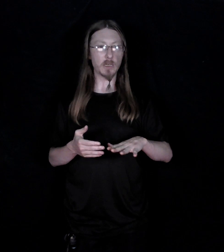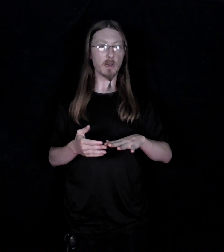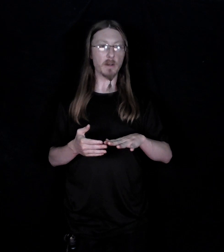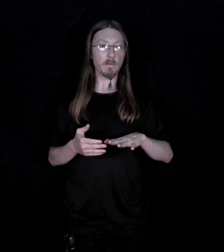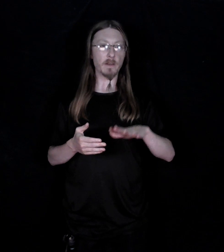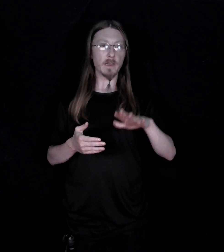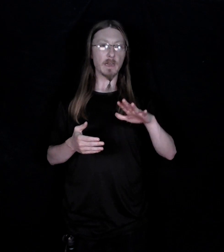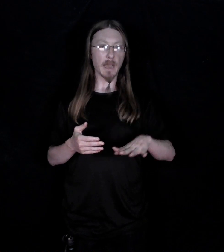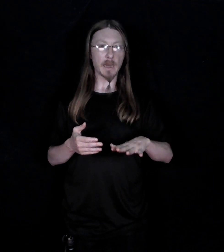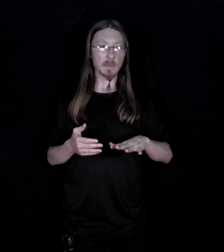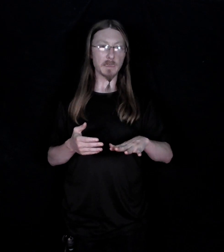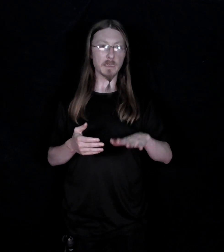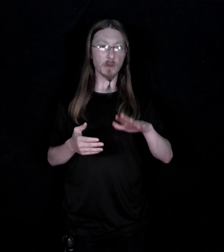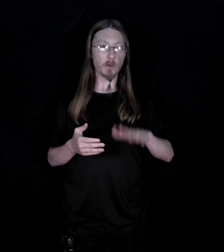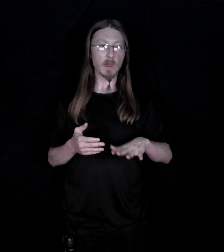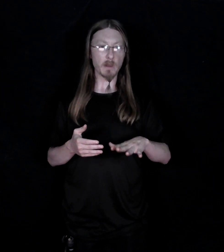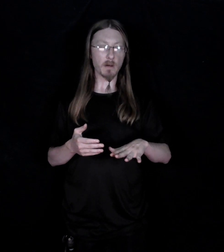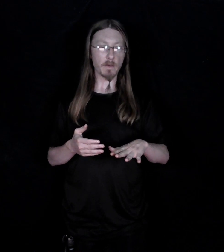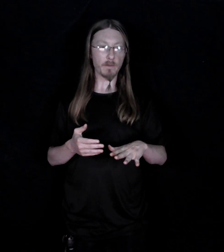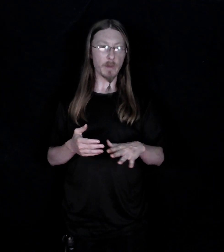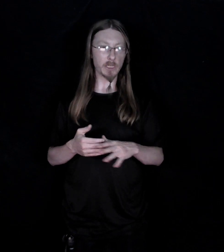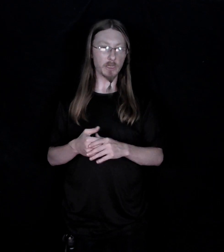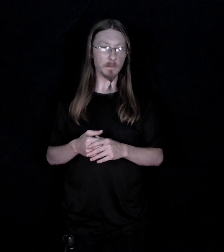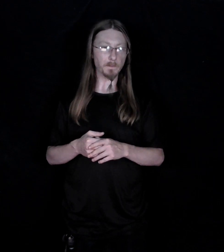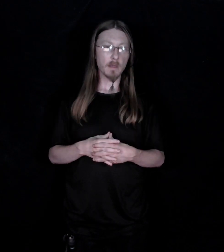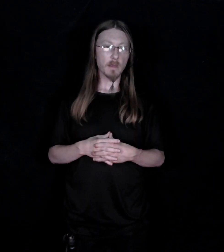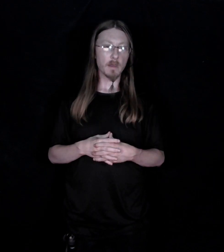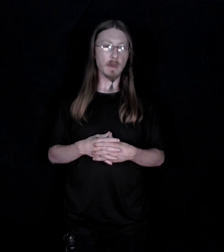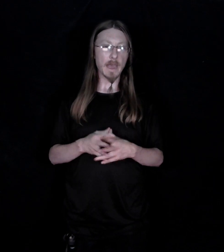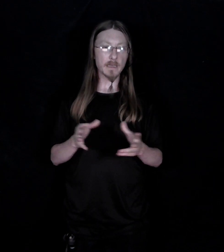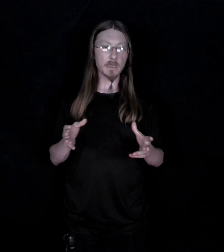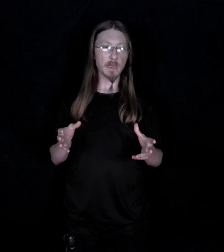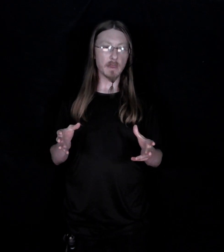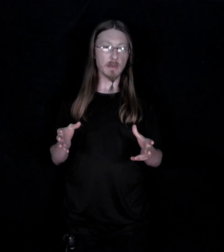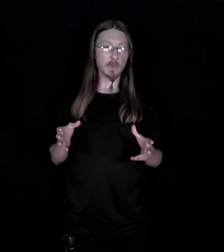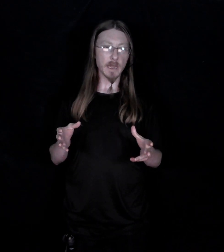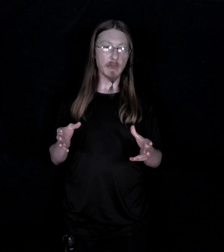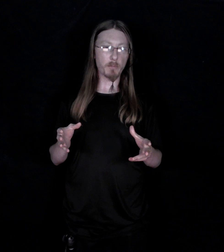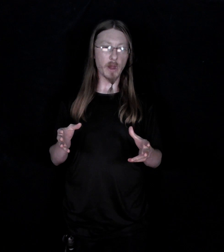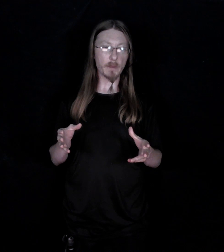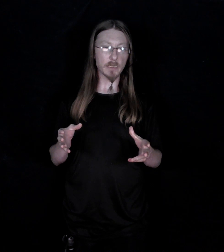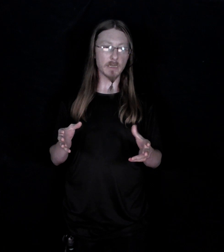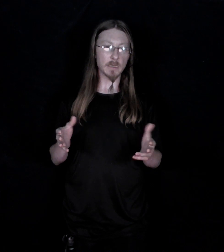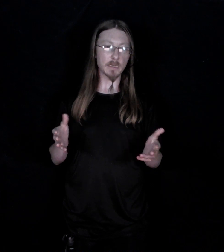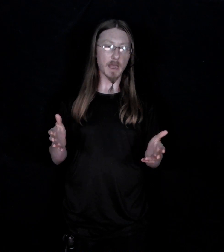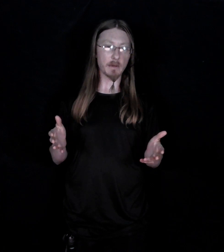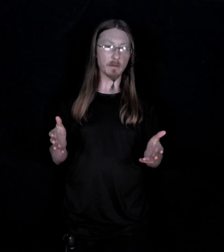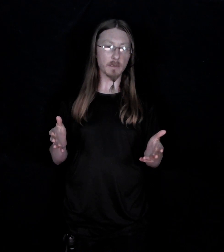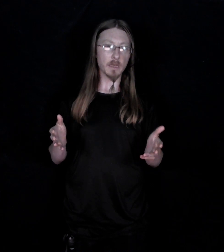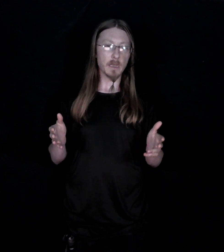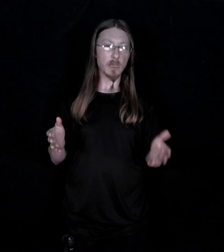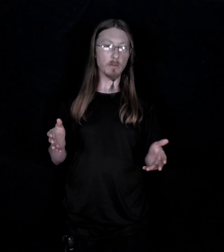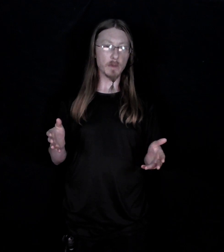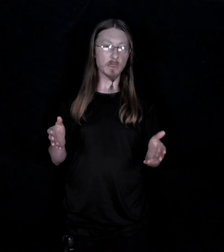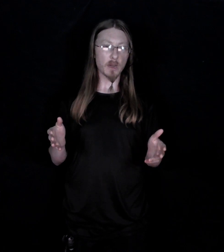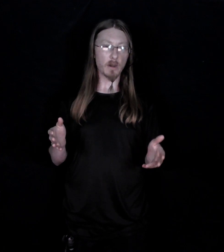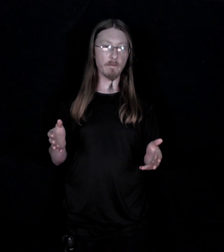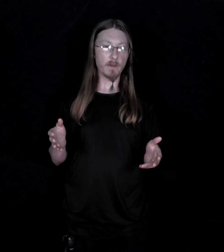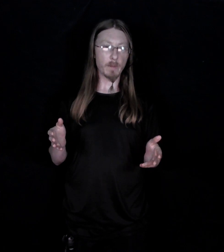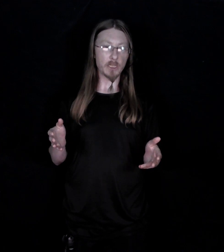of God exists and created all information. Next in the second premise is titled humans are information